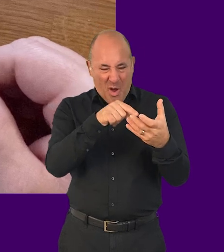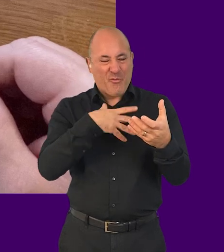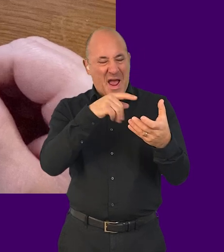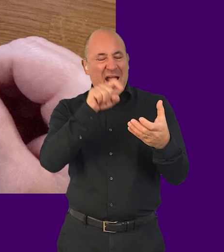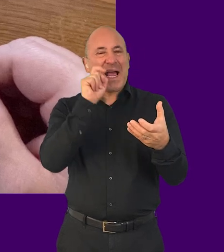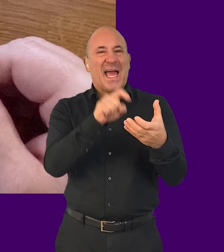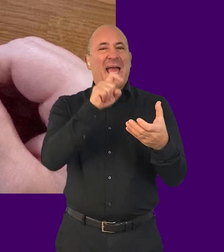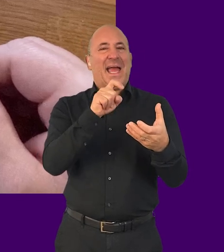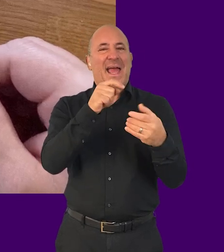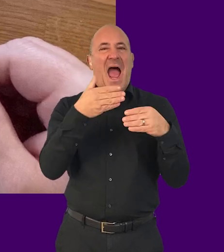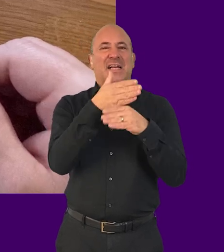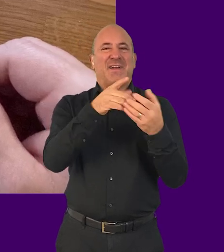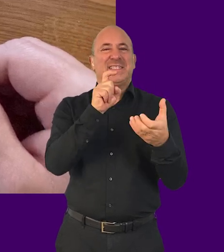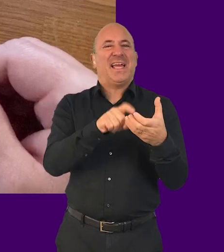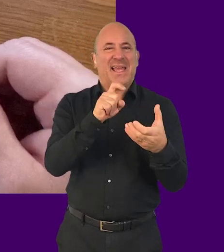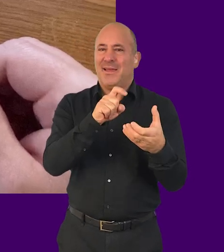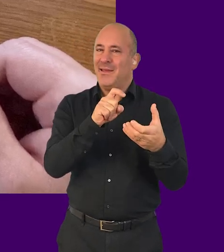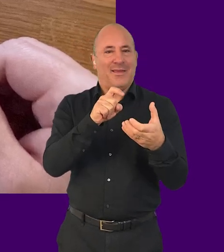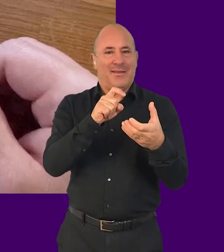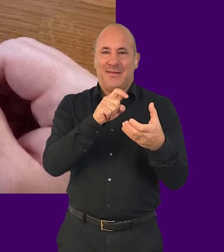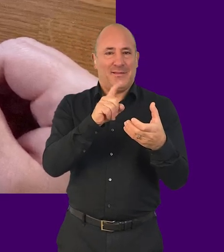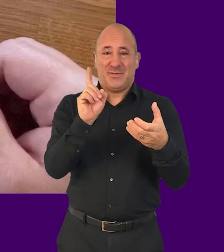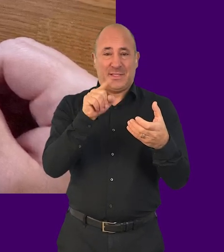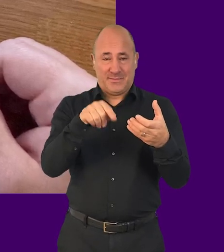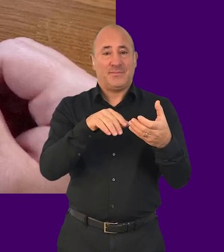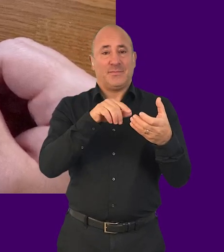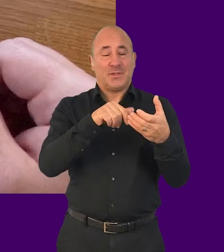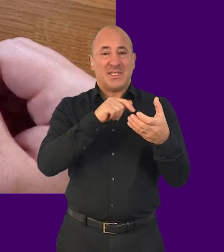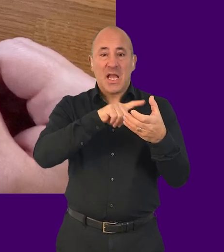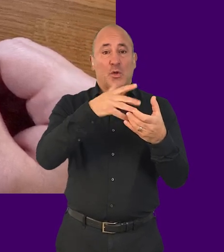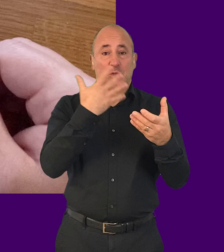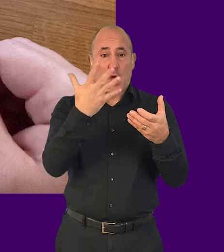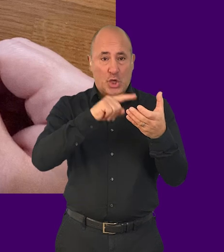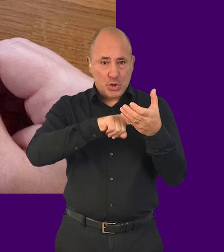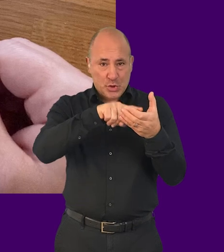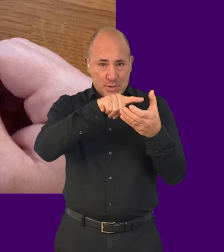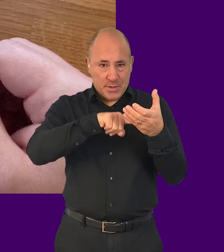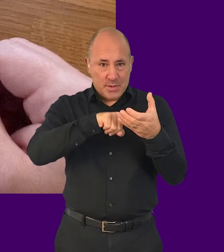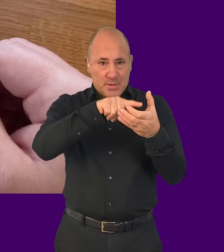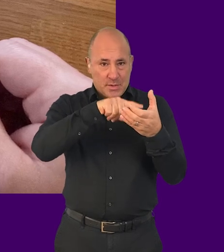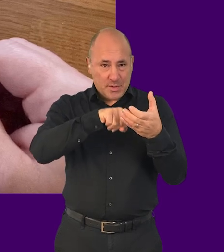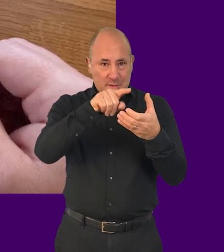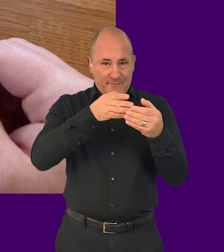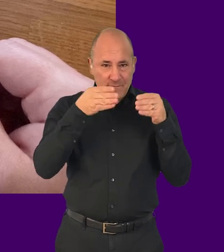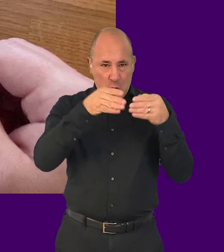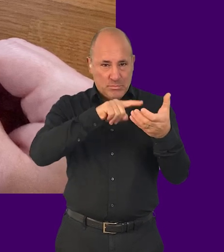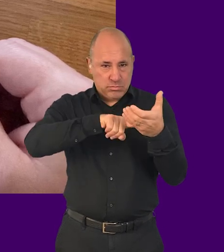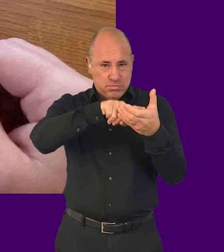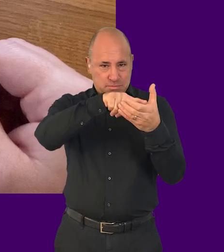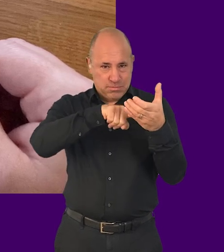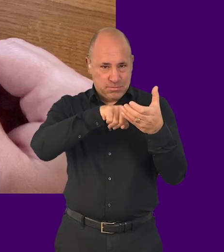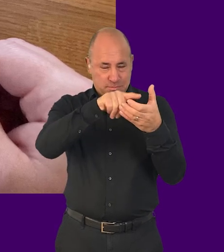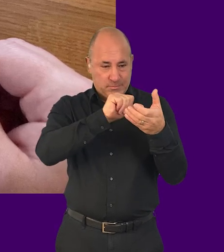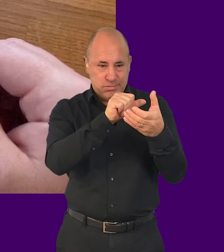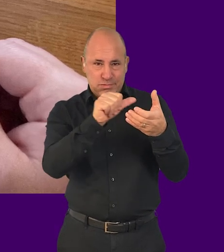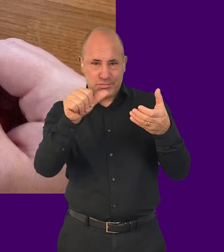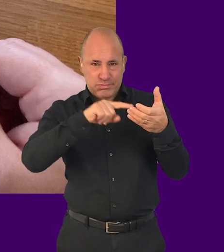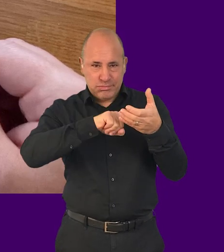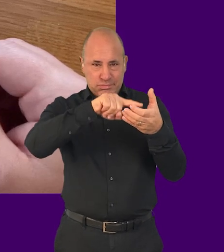something to activate it, people will scan the screen by touch and move their screen reader focus sequentially in a linear fashion through elements on the